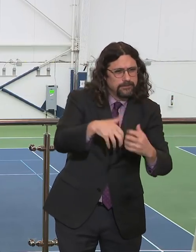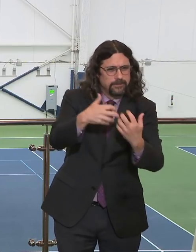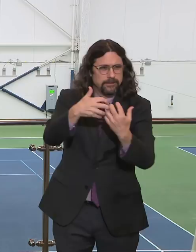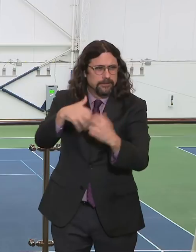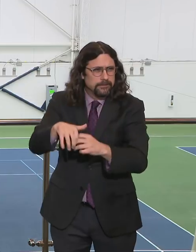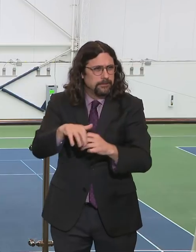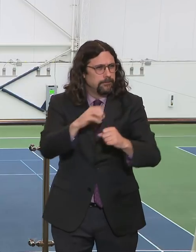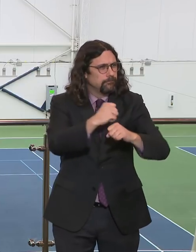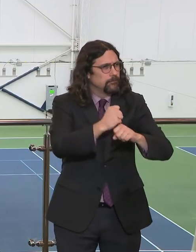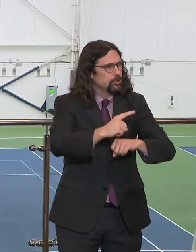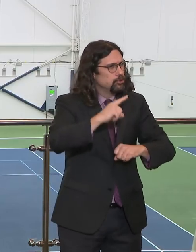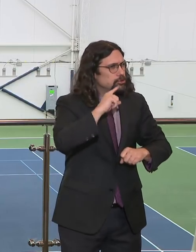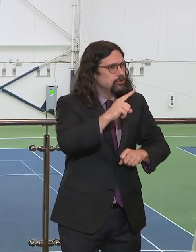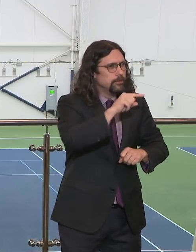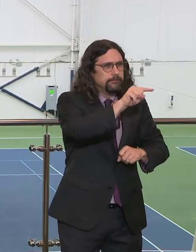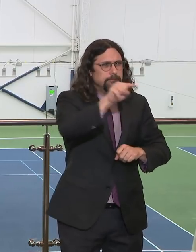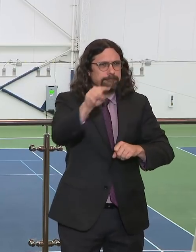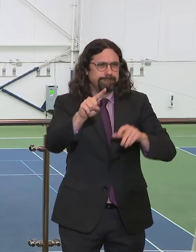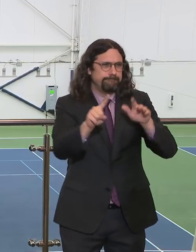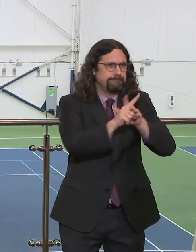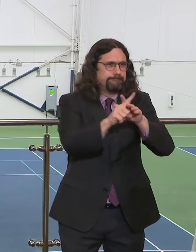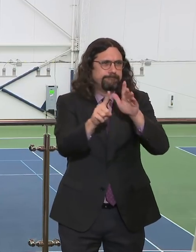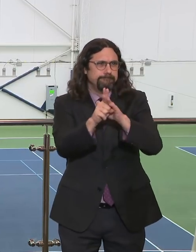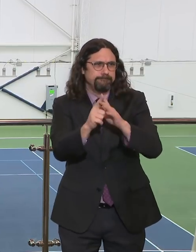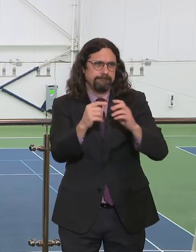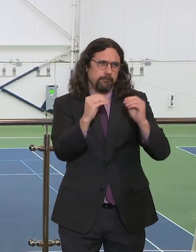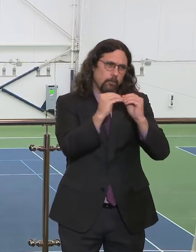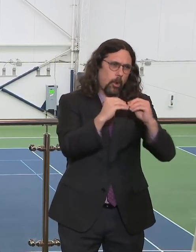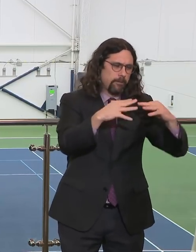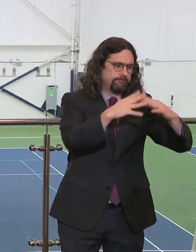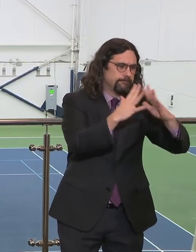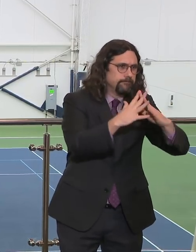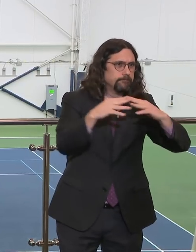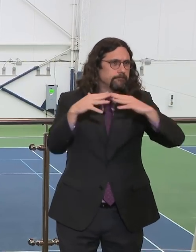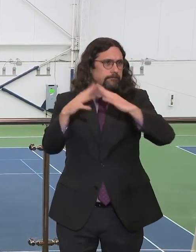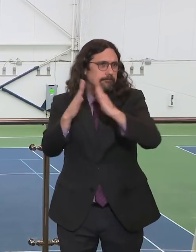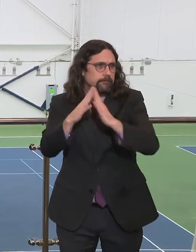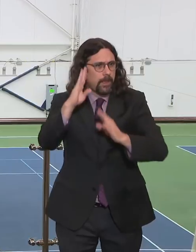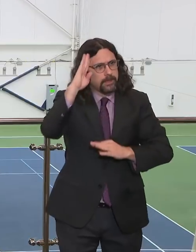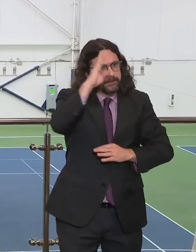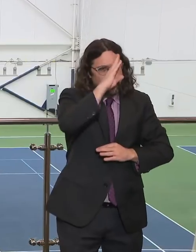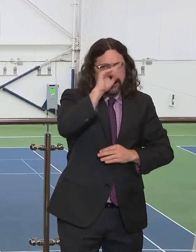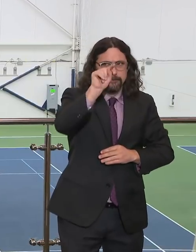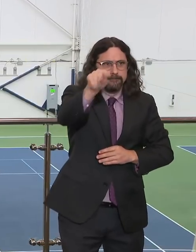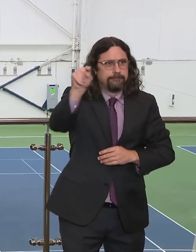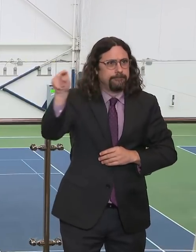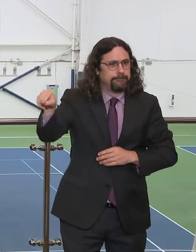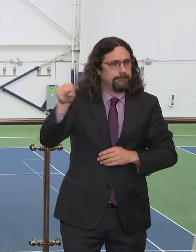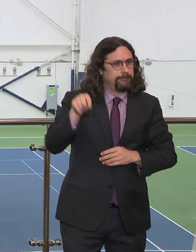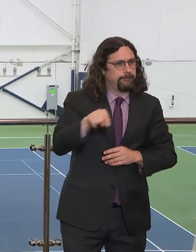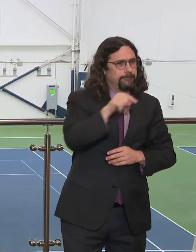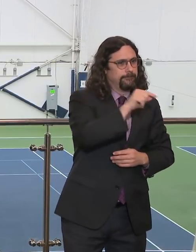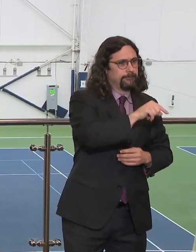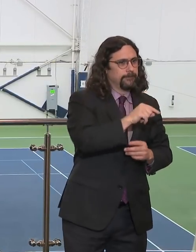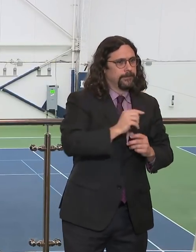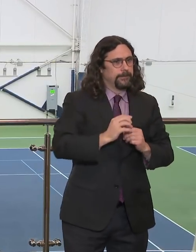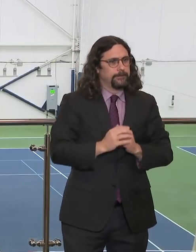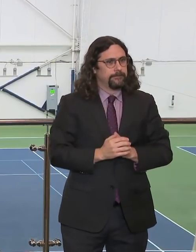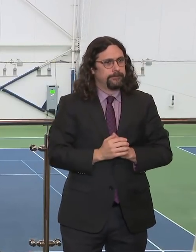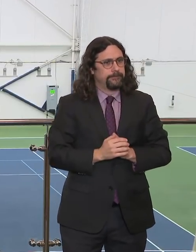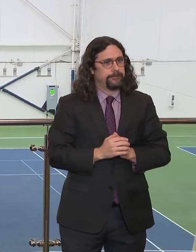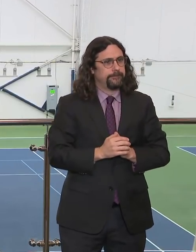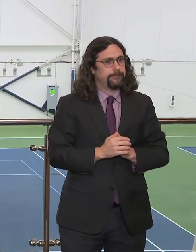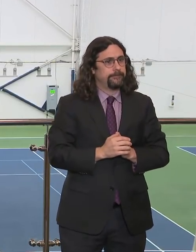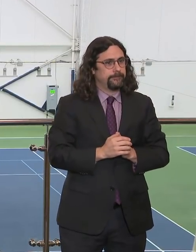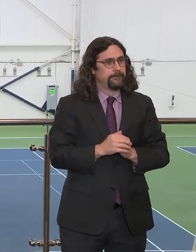Yesterday it was the comfort, basically floating right up to New York City with another